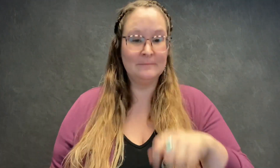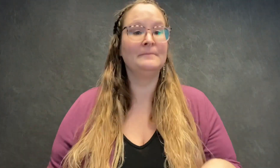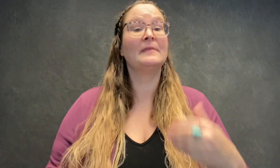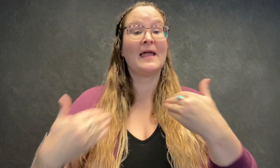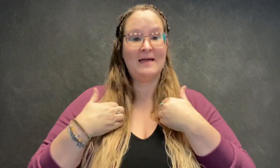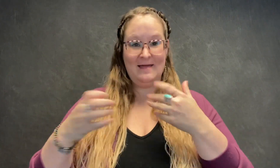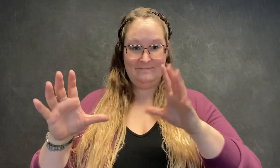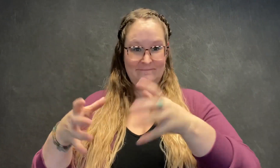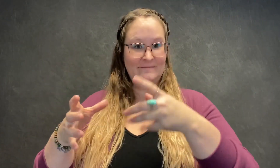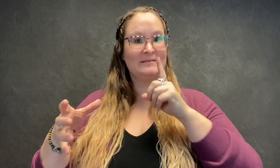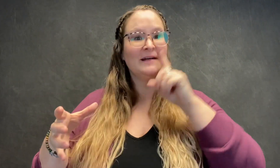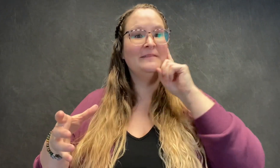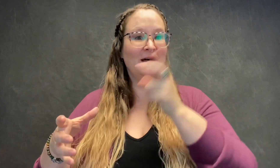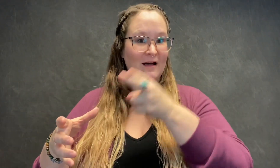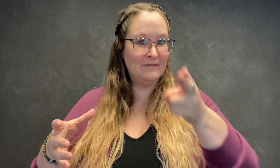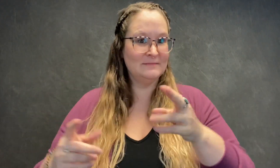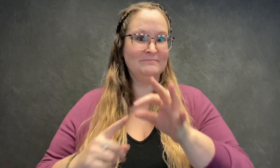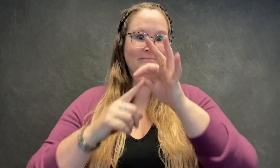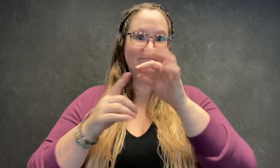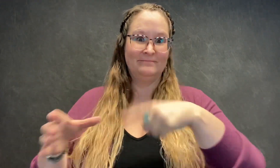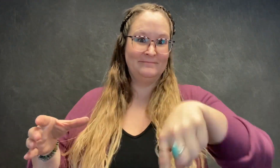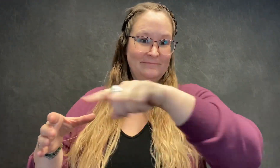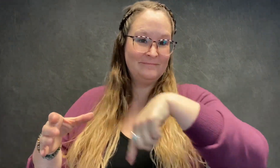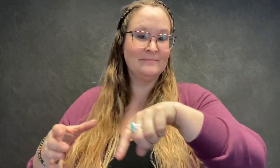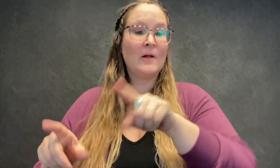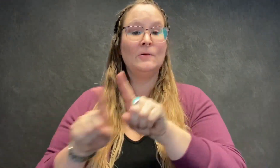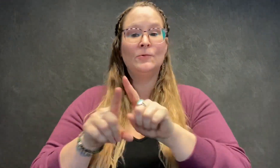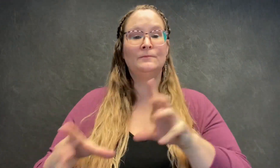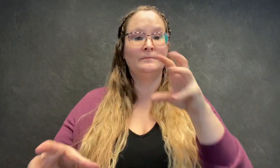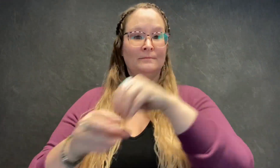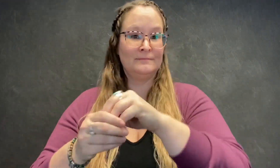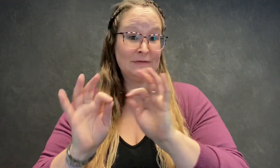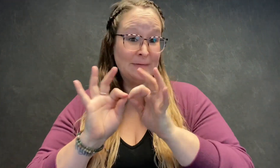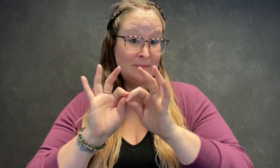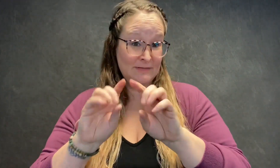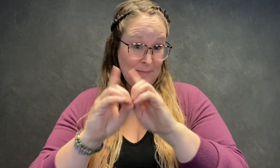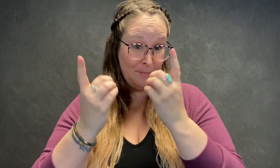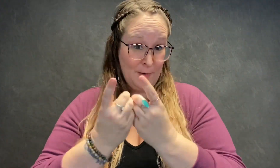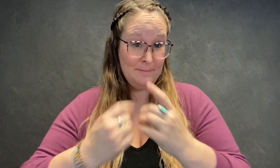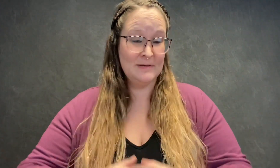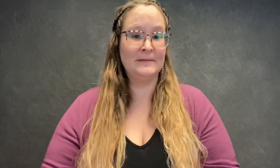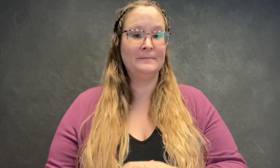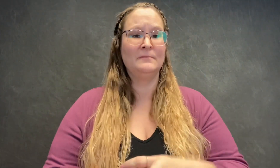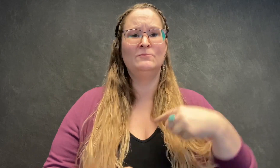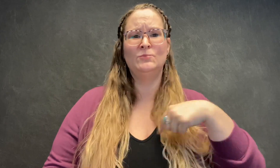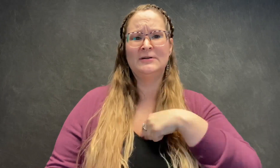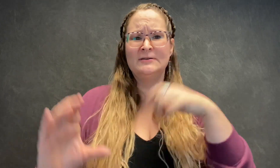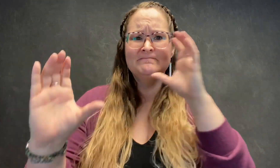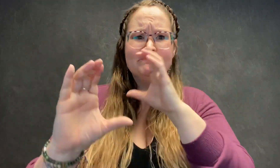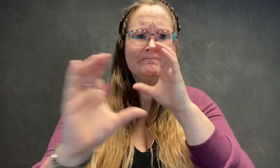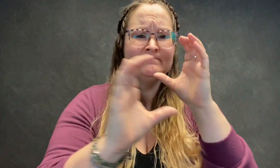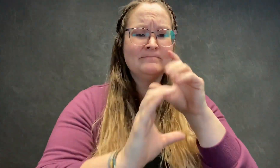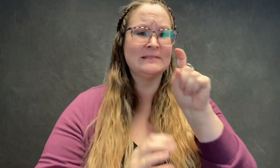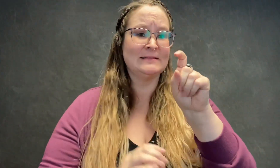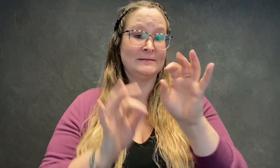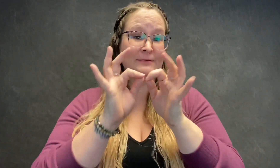specialized deaf and hard of hearing department and within an interpreting department. We are looking to hire an interpreter coordinator.